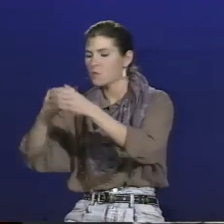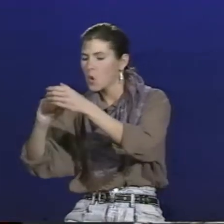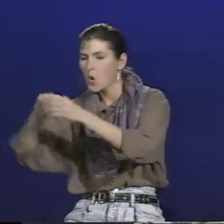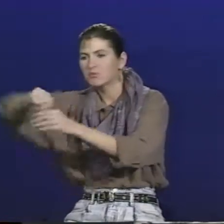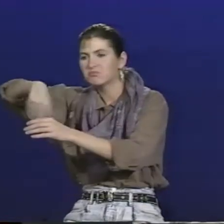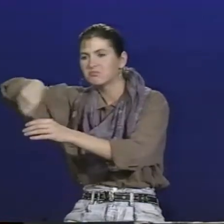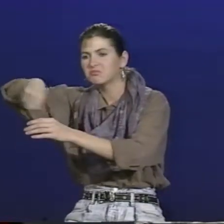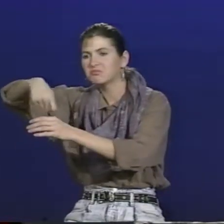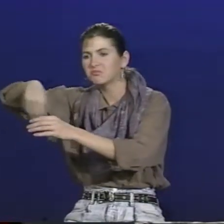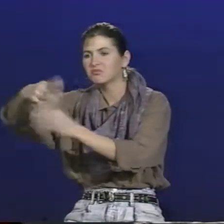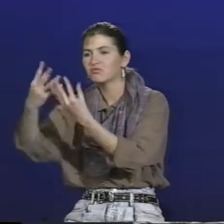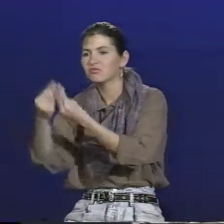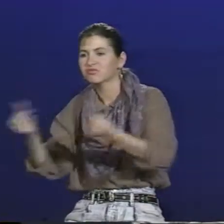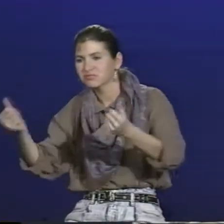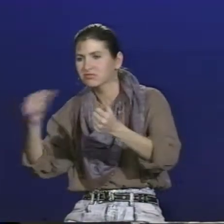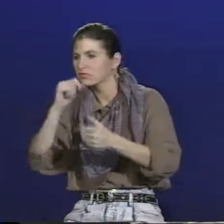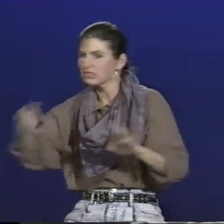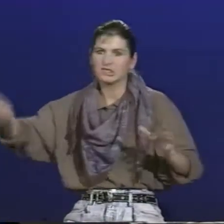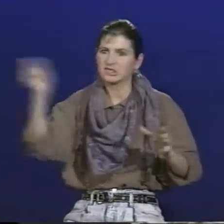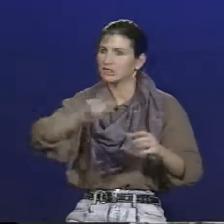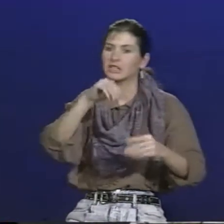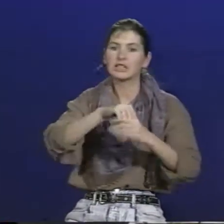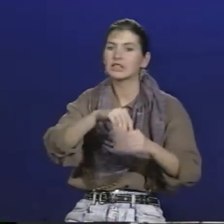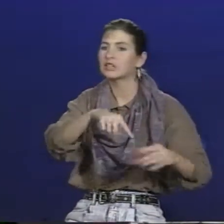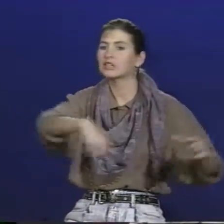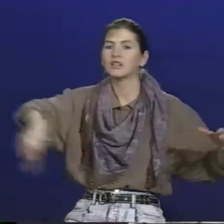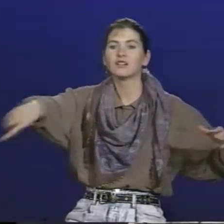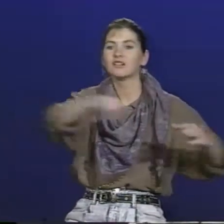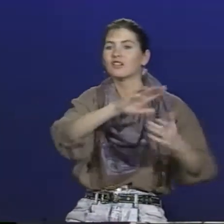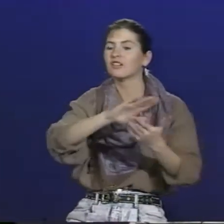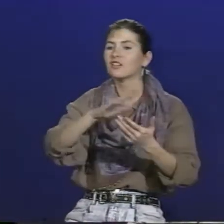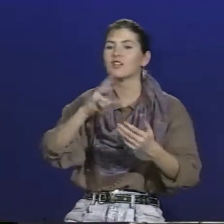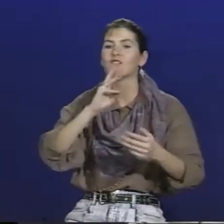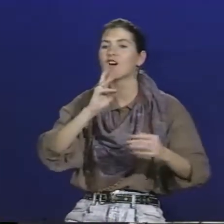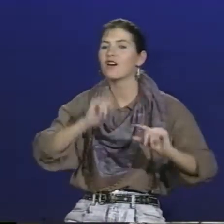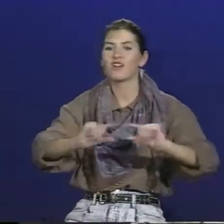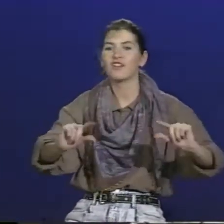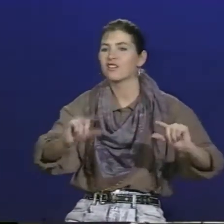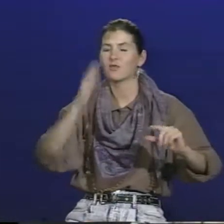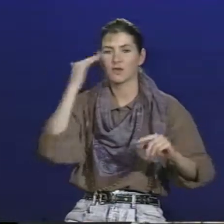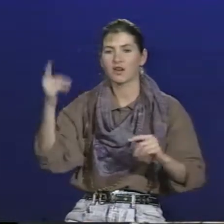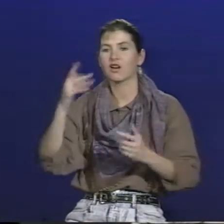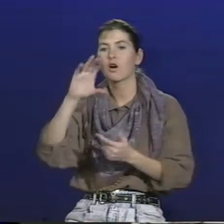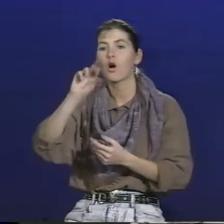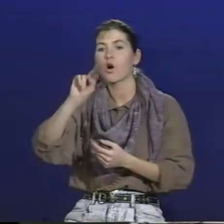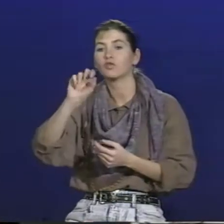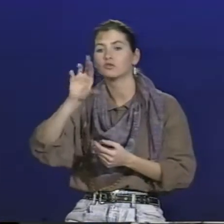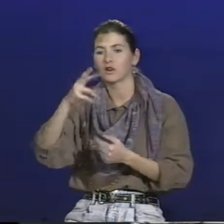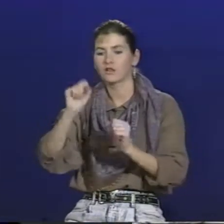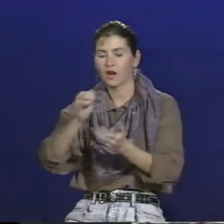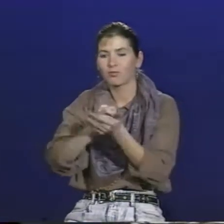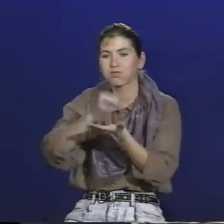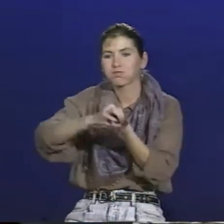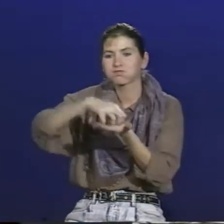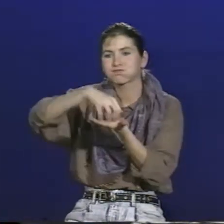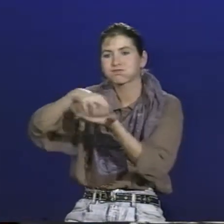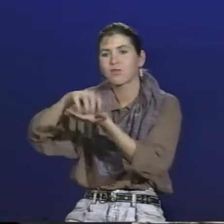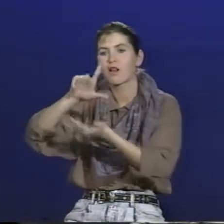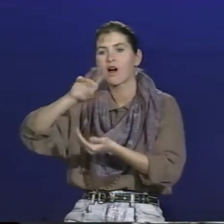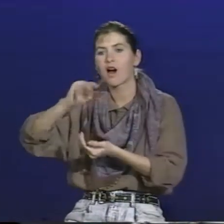on the stove, and then you mix up some cornstarch with water. You don't want to put the cornstarch into the juice because it will